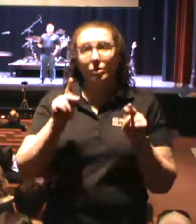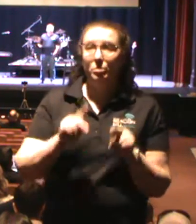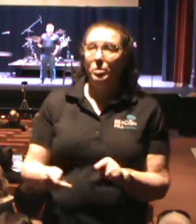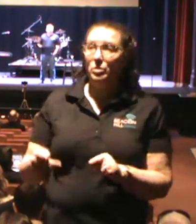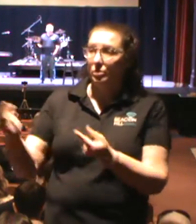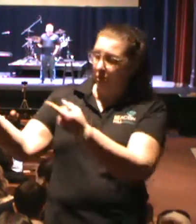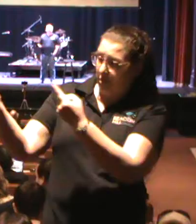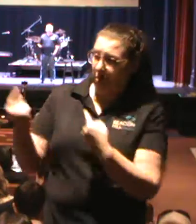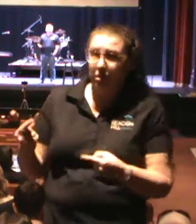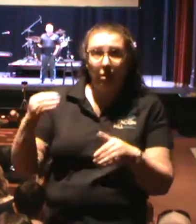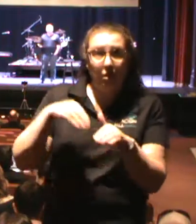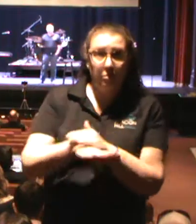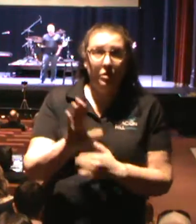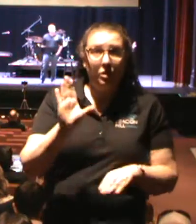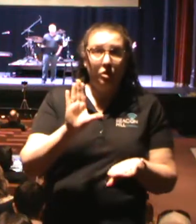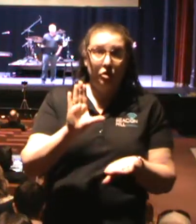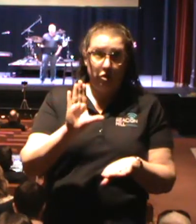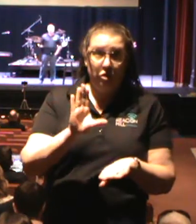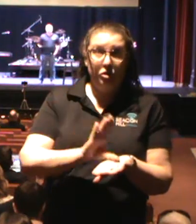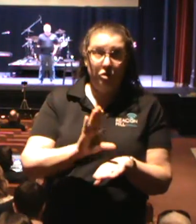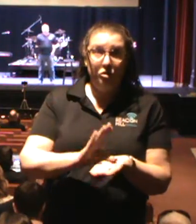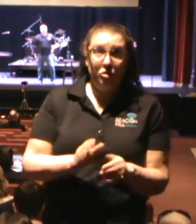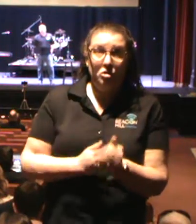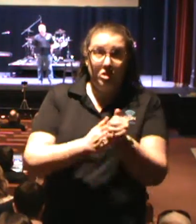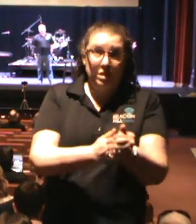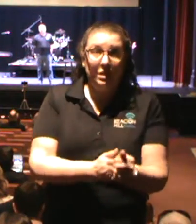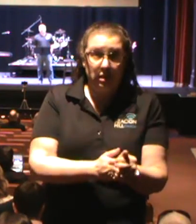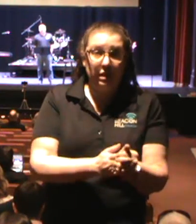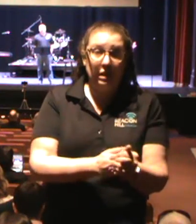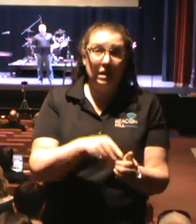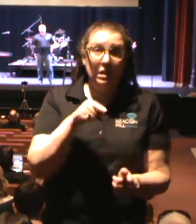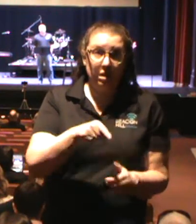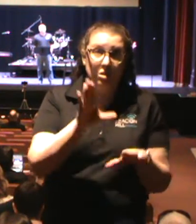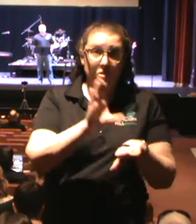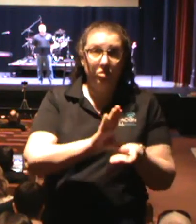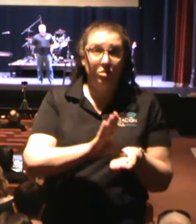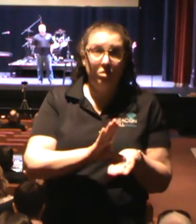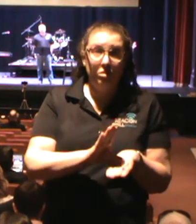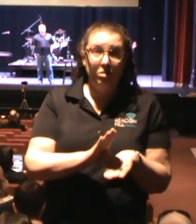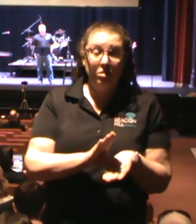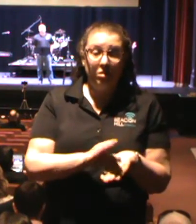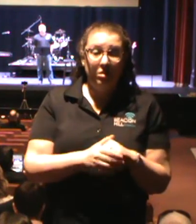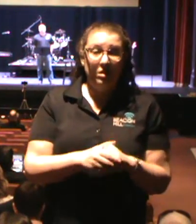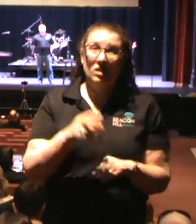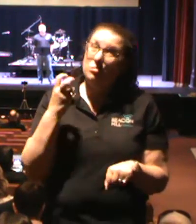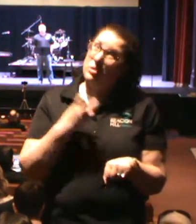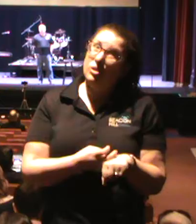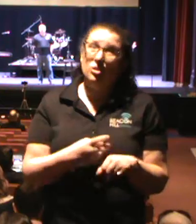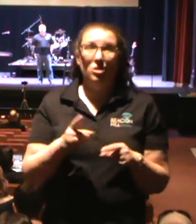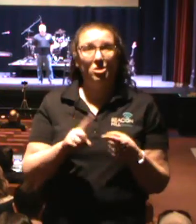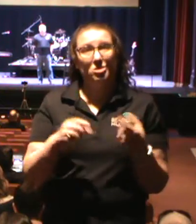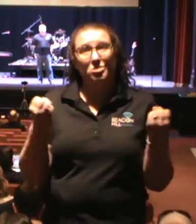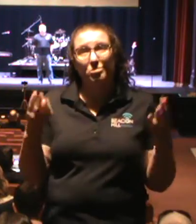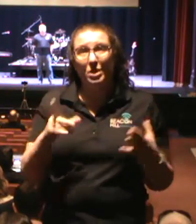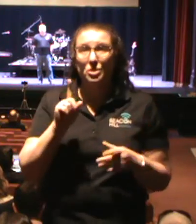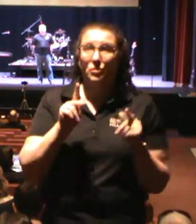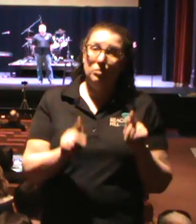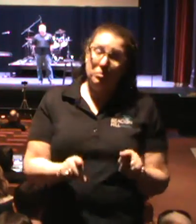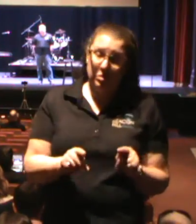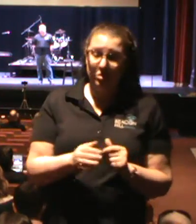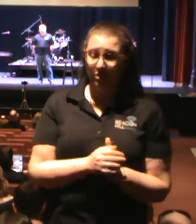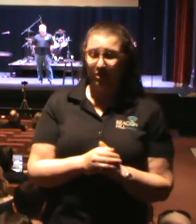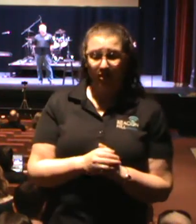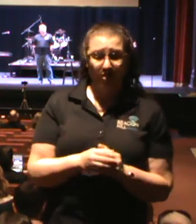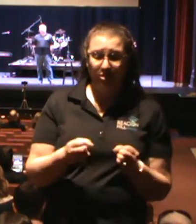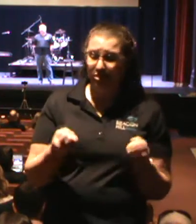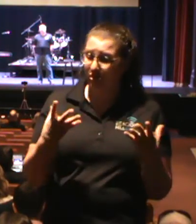here and take over lead pastor of this church, it would be too much for one person. It's just